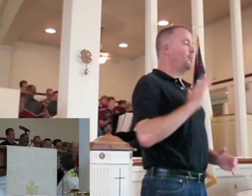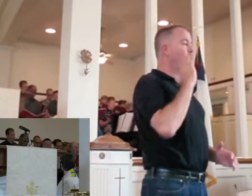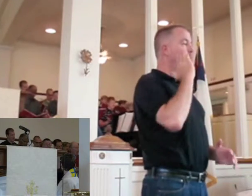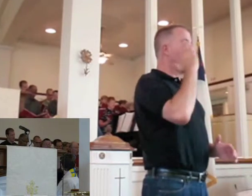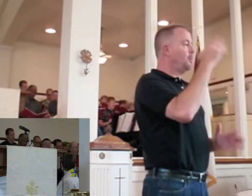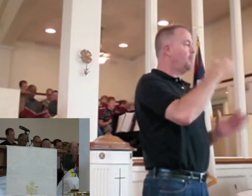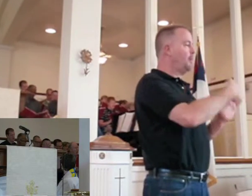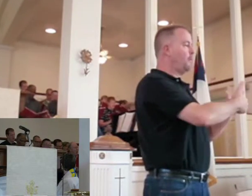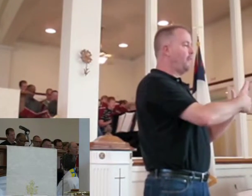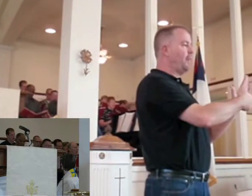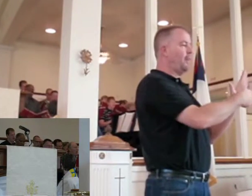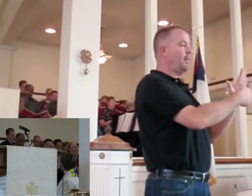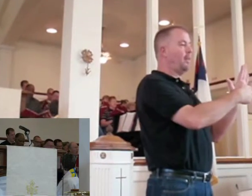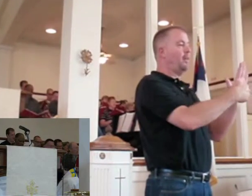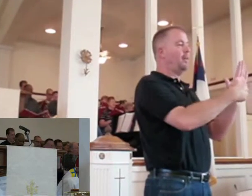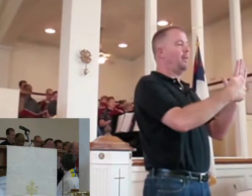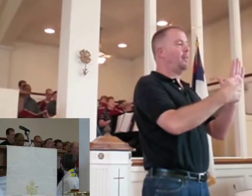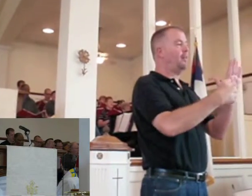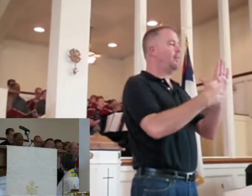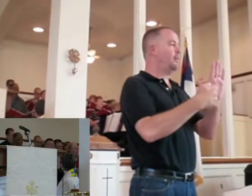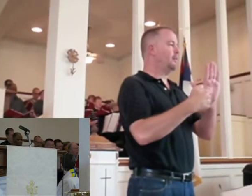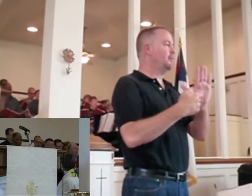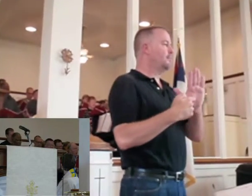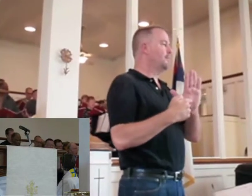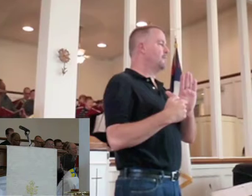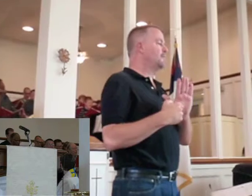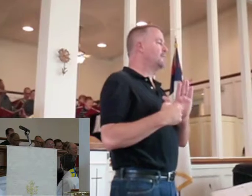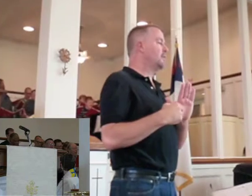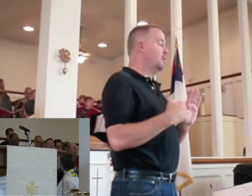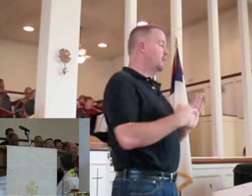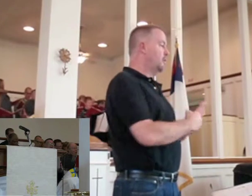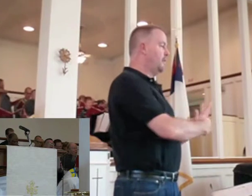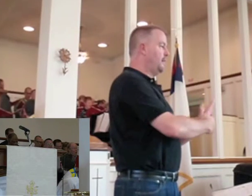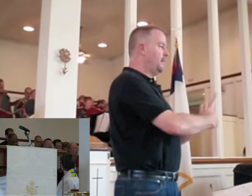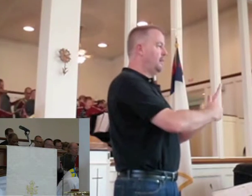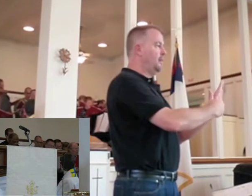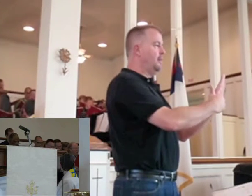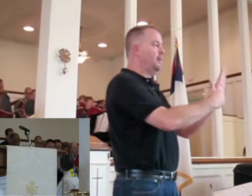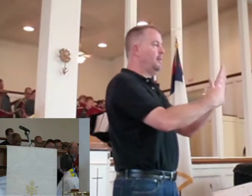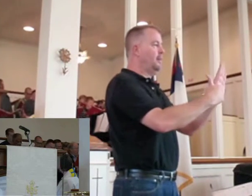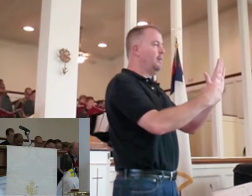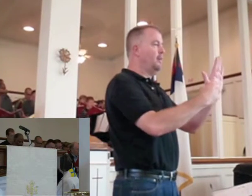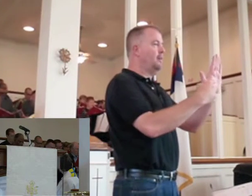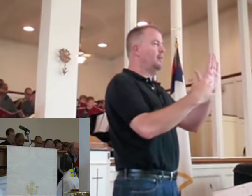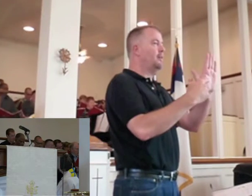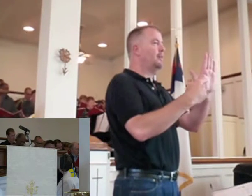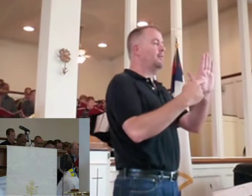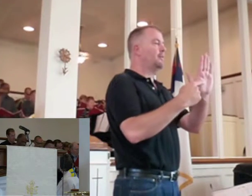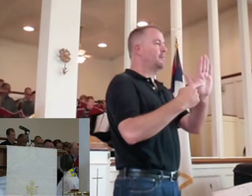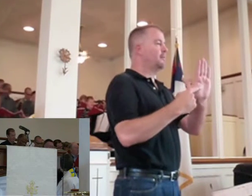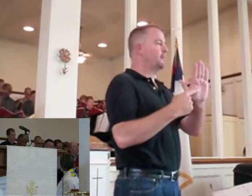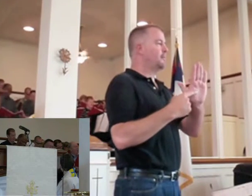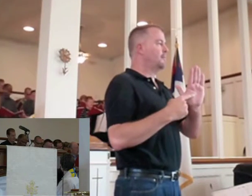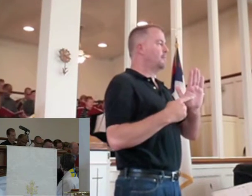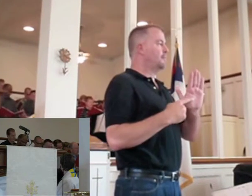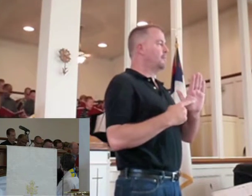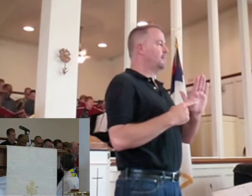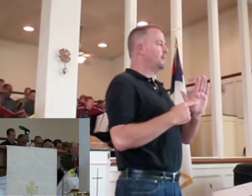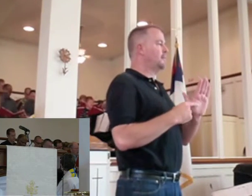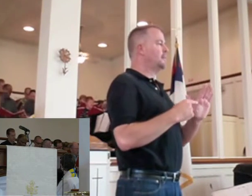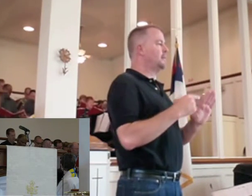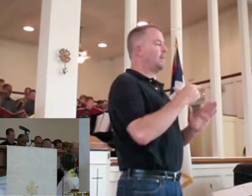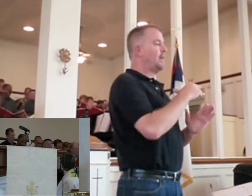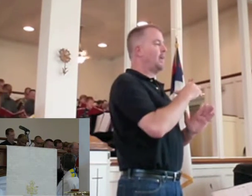revealed, revealed, and the